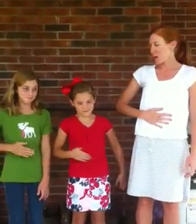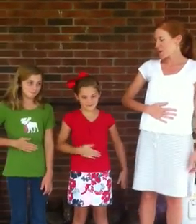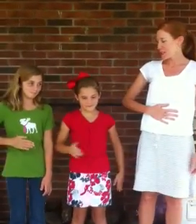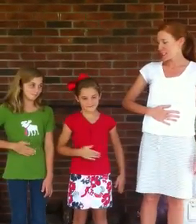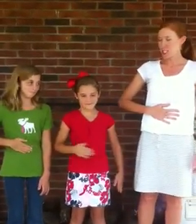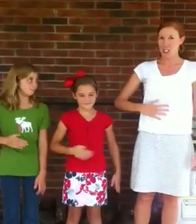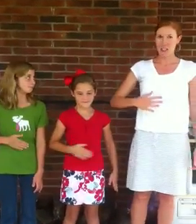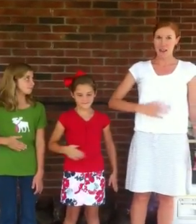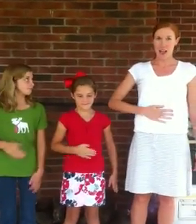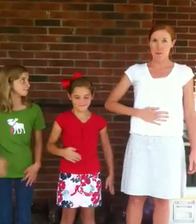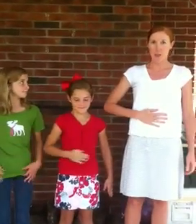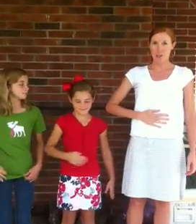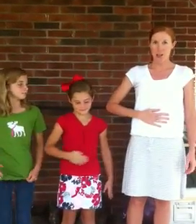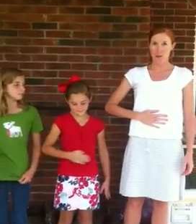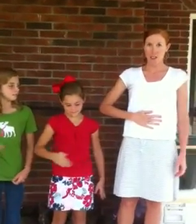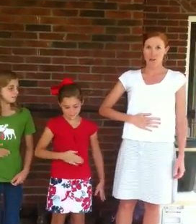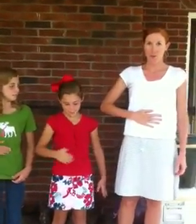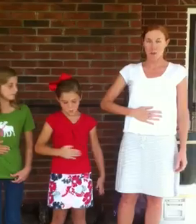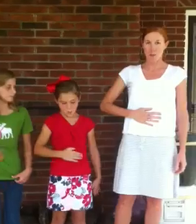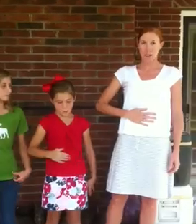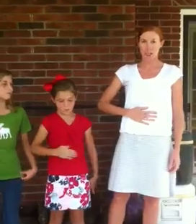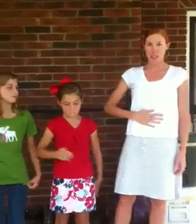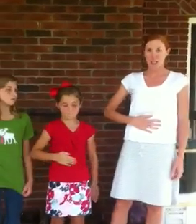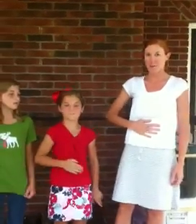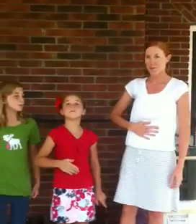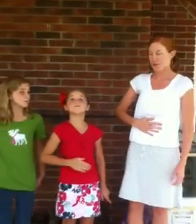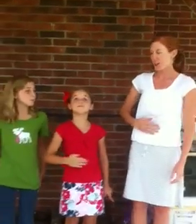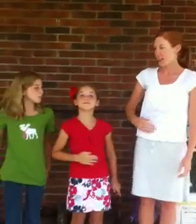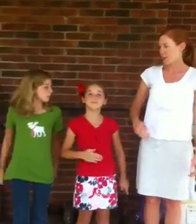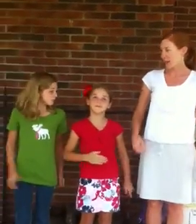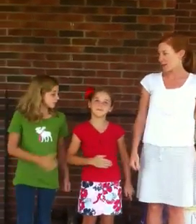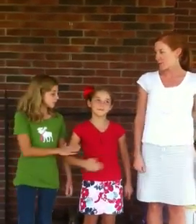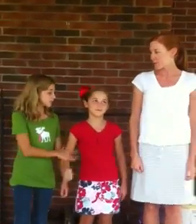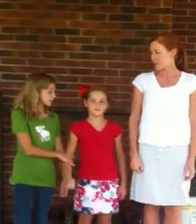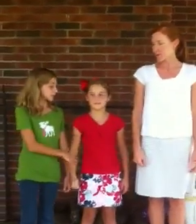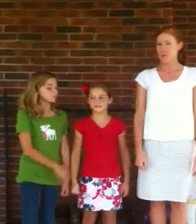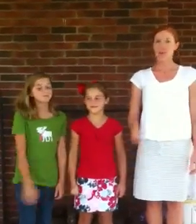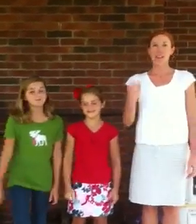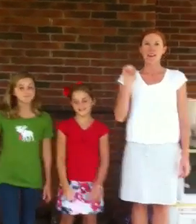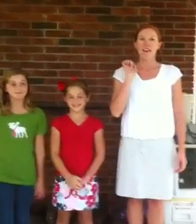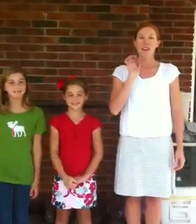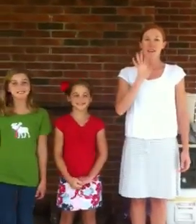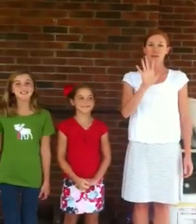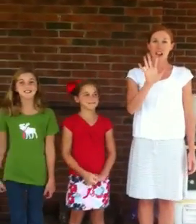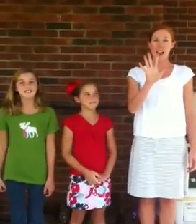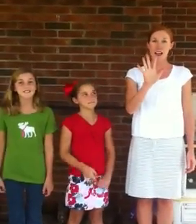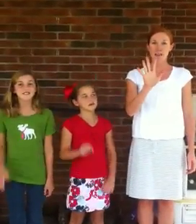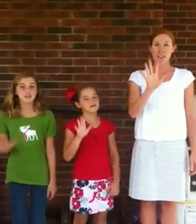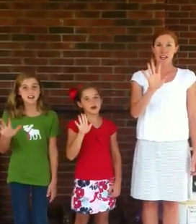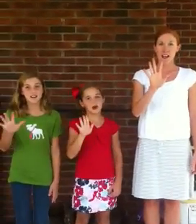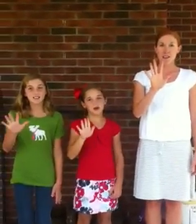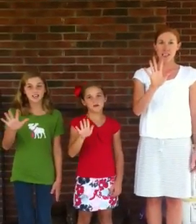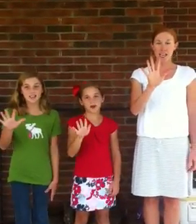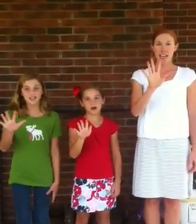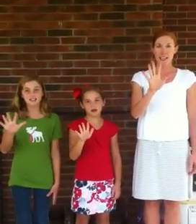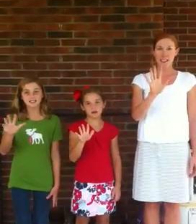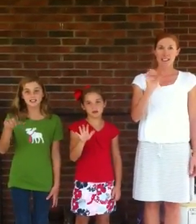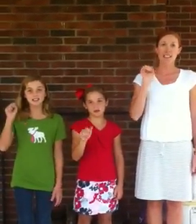preposition. Ablative object of the preposition. Alright, here we go. Five noun cases.